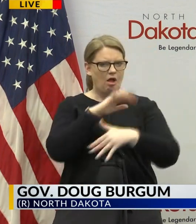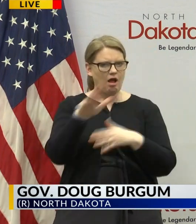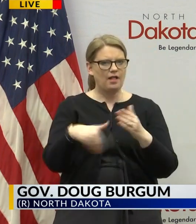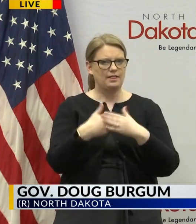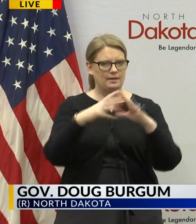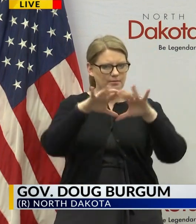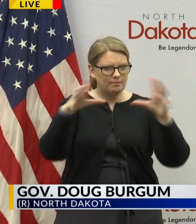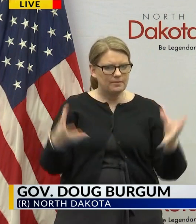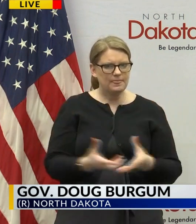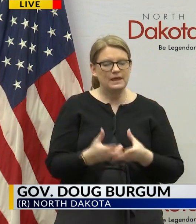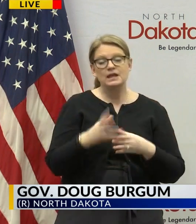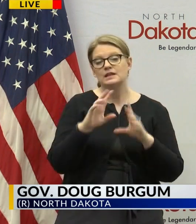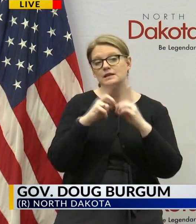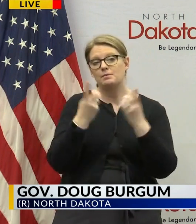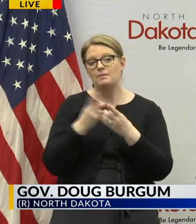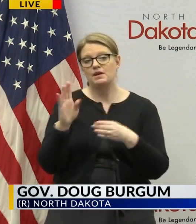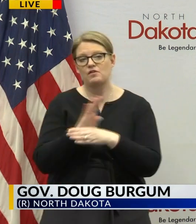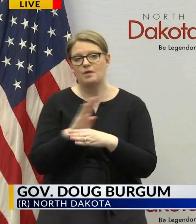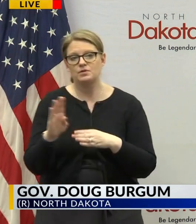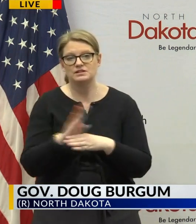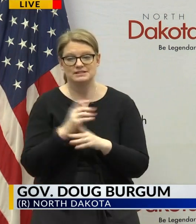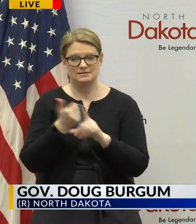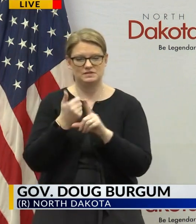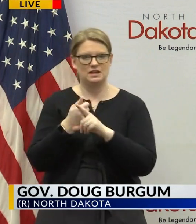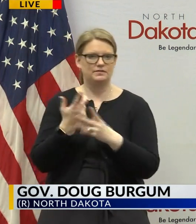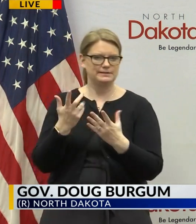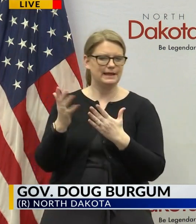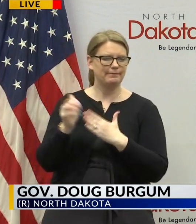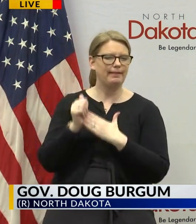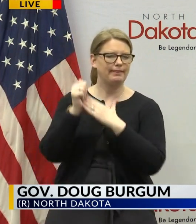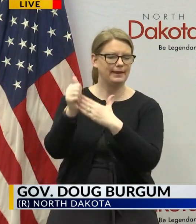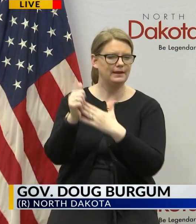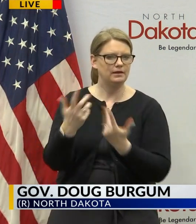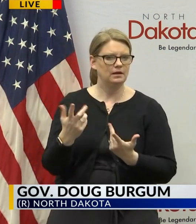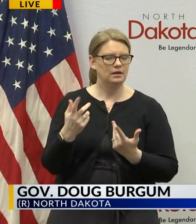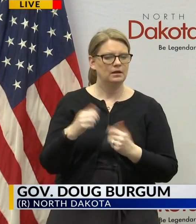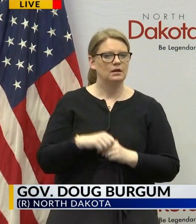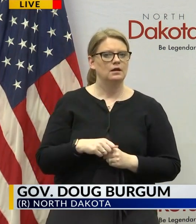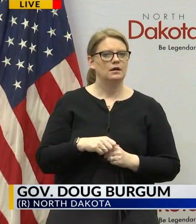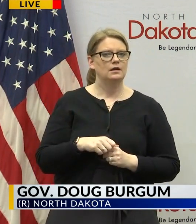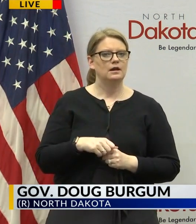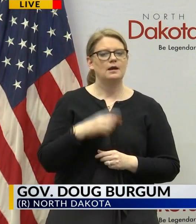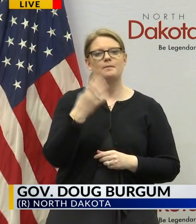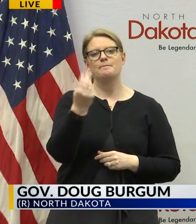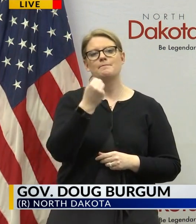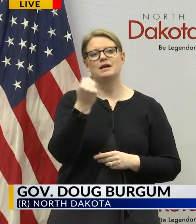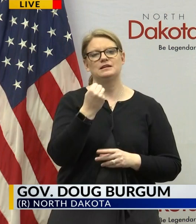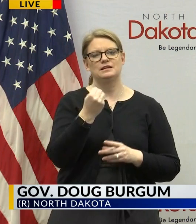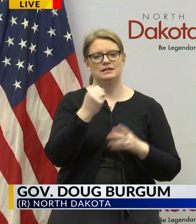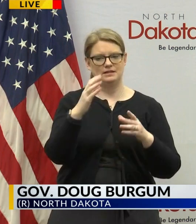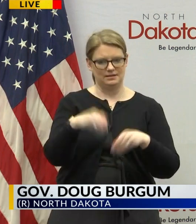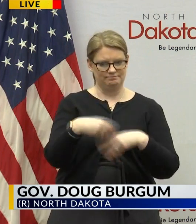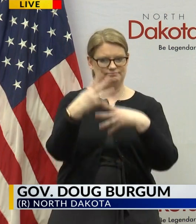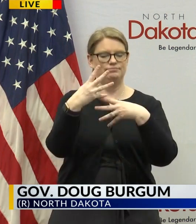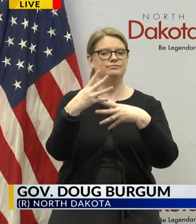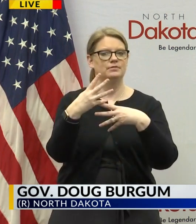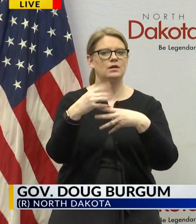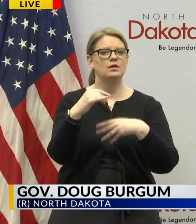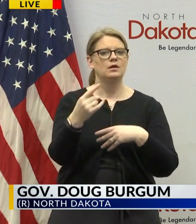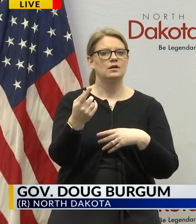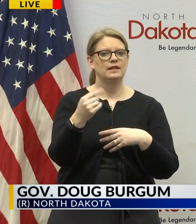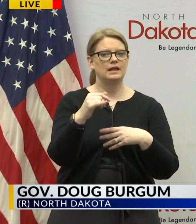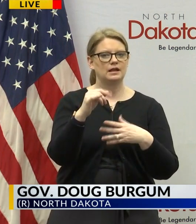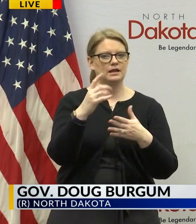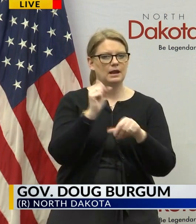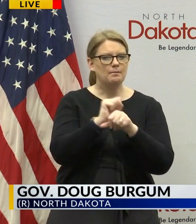organization Department of Commerce is taking the lead and since Monday on Monday they launched a one-stop employer research